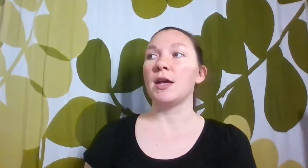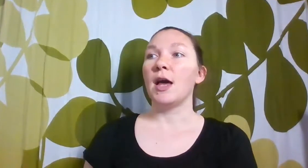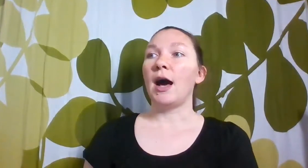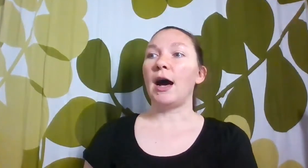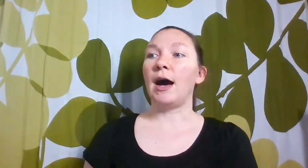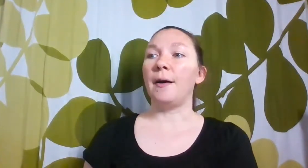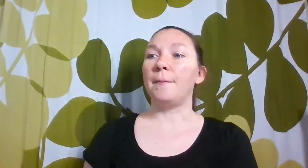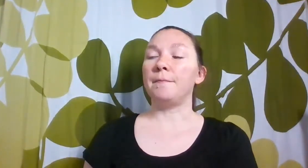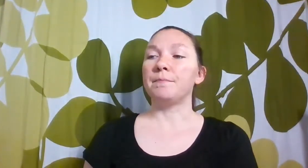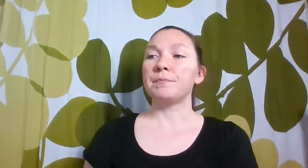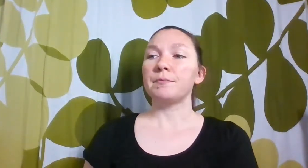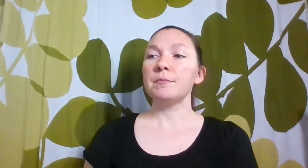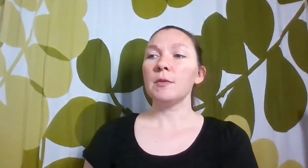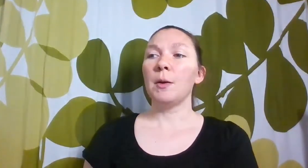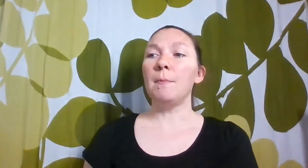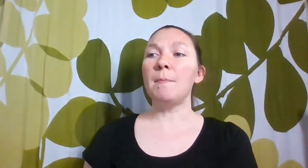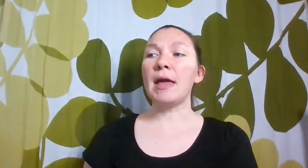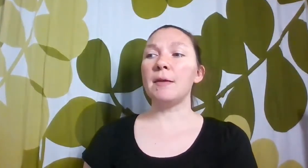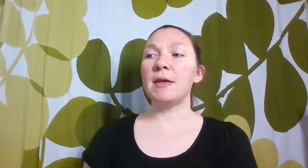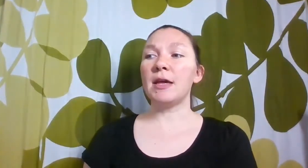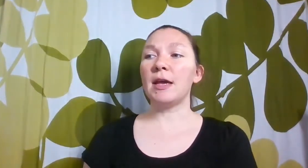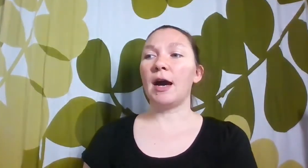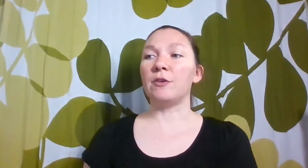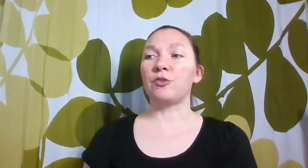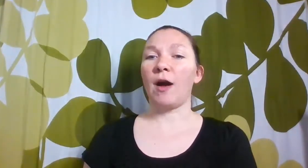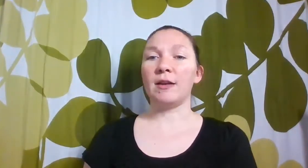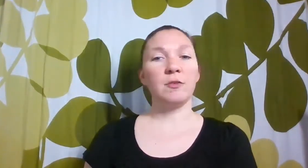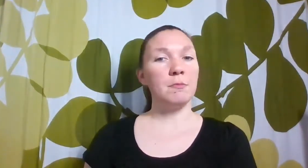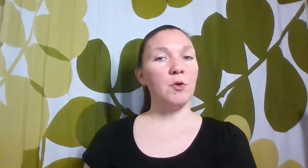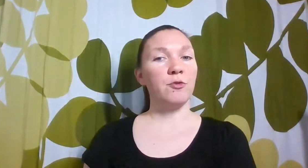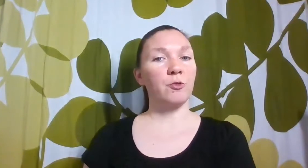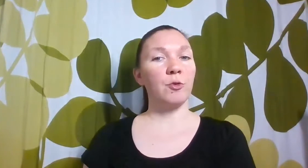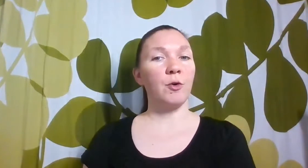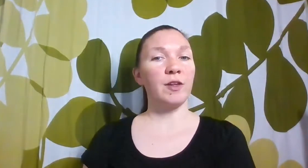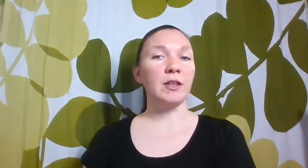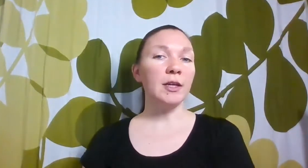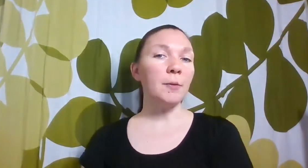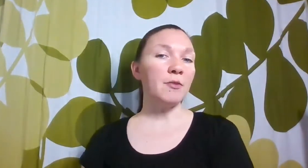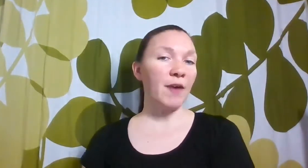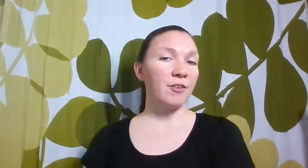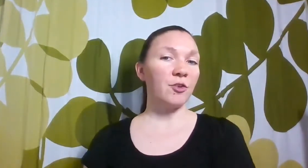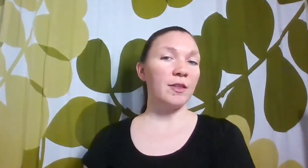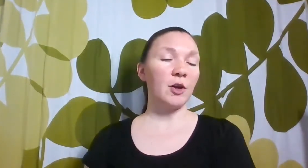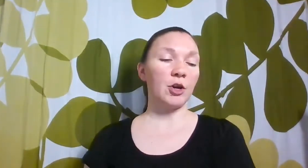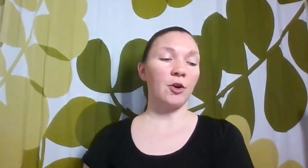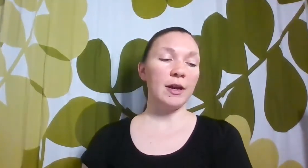maybe trying to move through those a little bit faster than the current